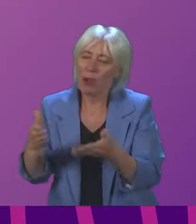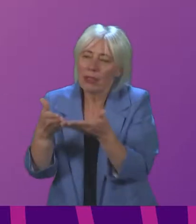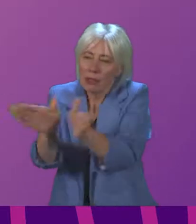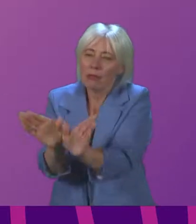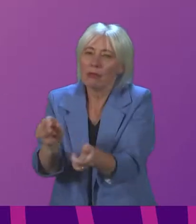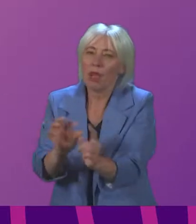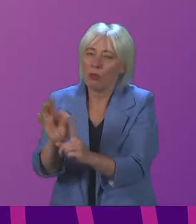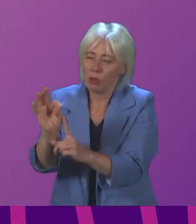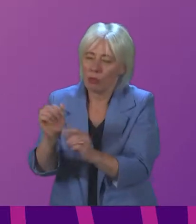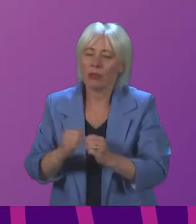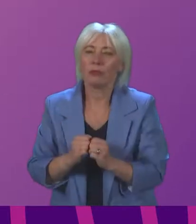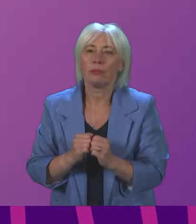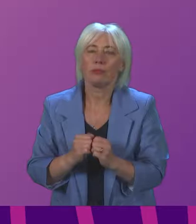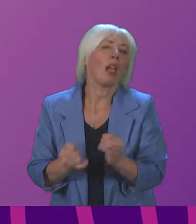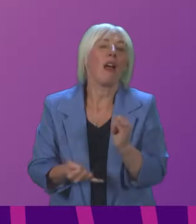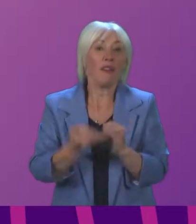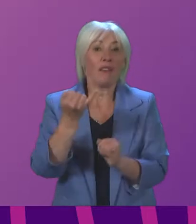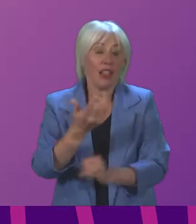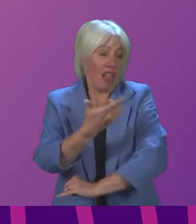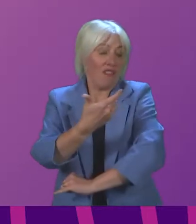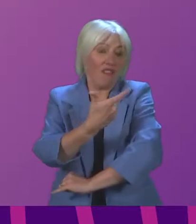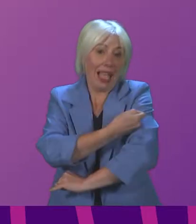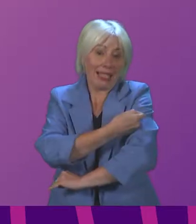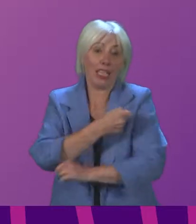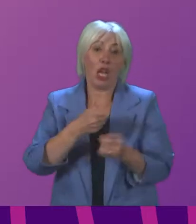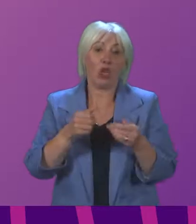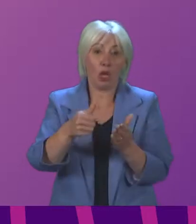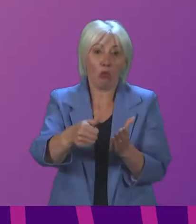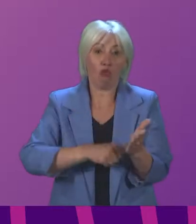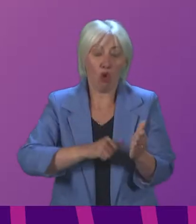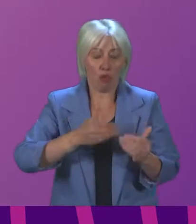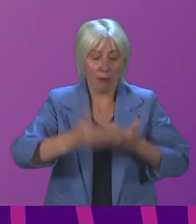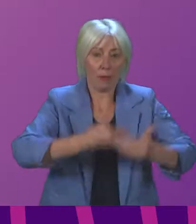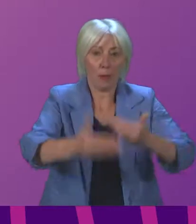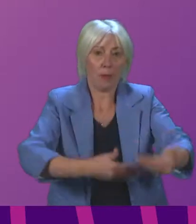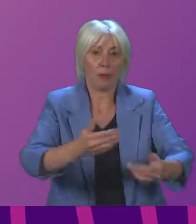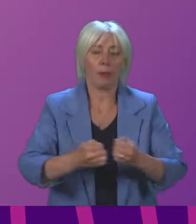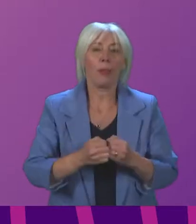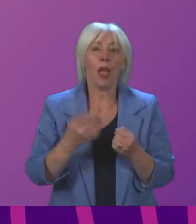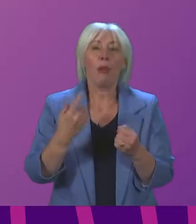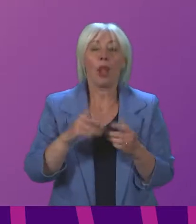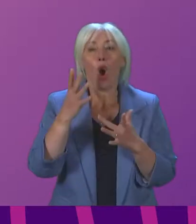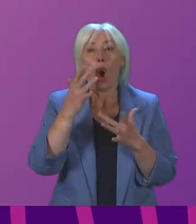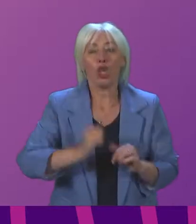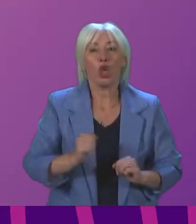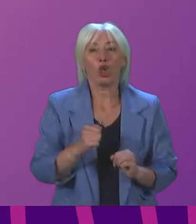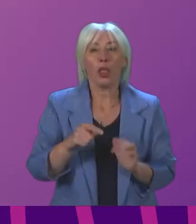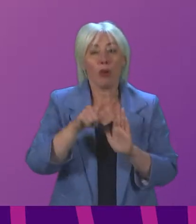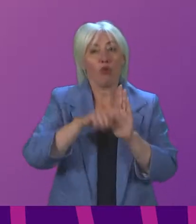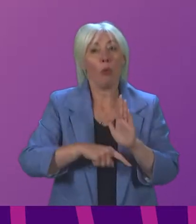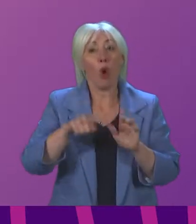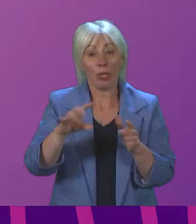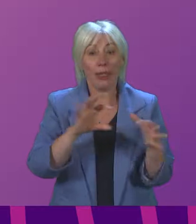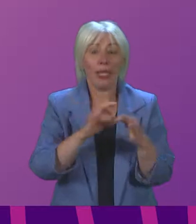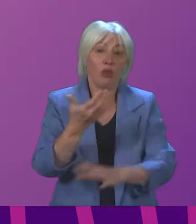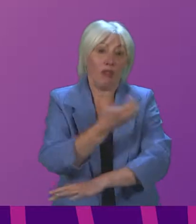our scrutiny of the COVID-19 vaccination programme report published by Audit Scotland, we heard that